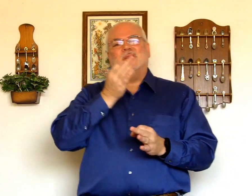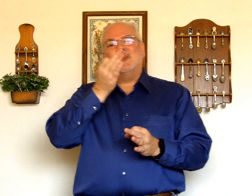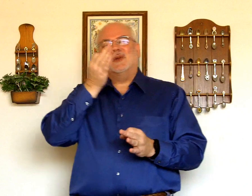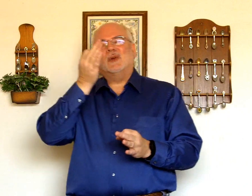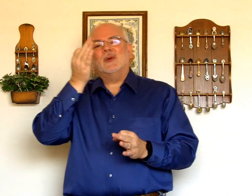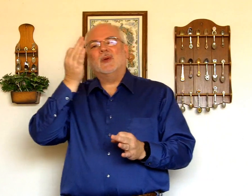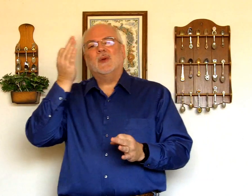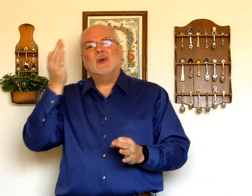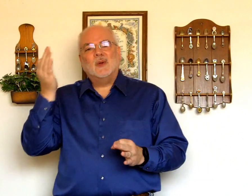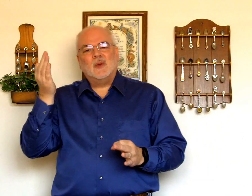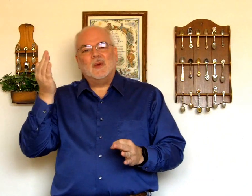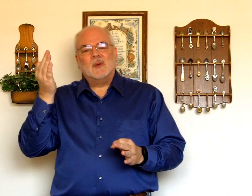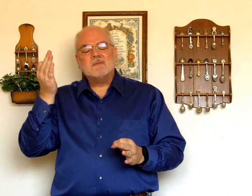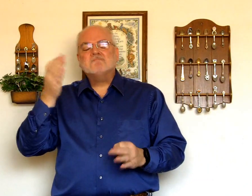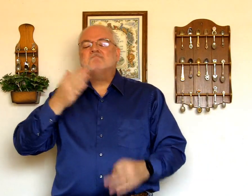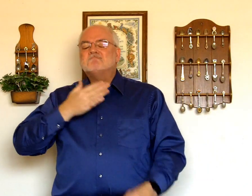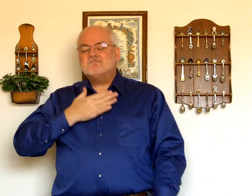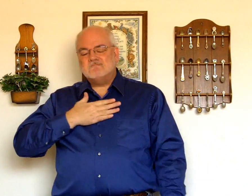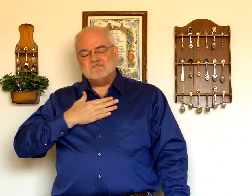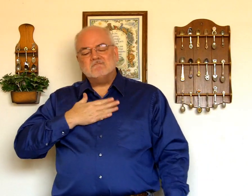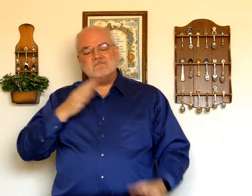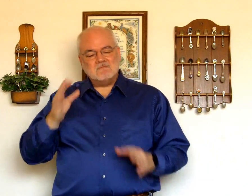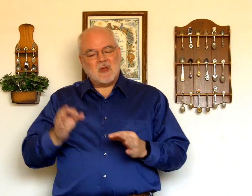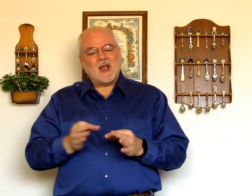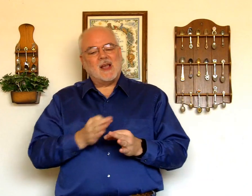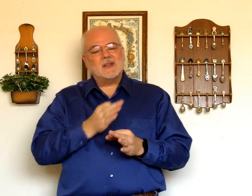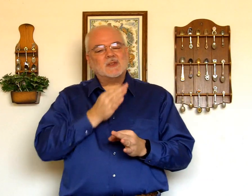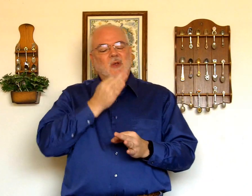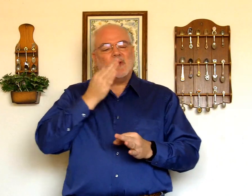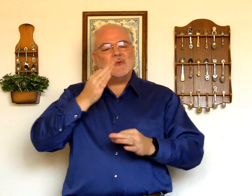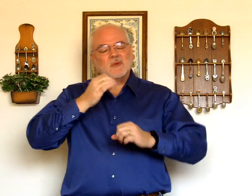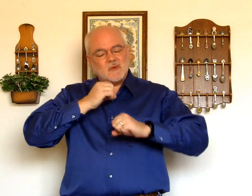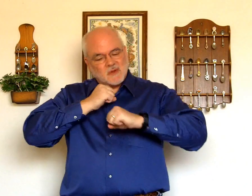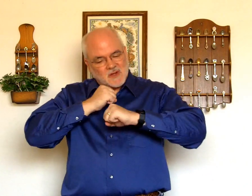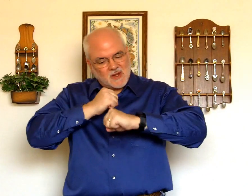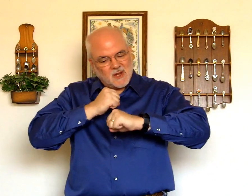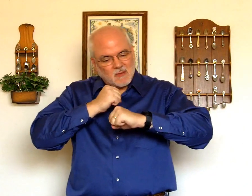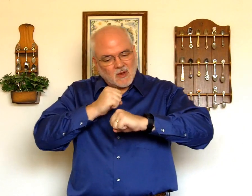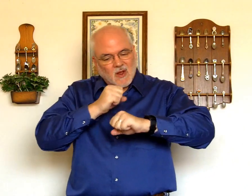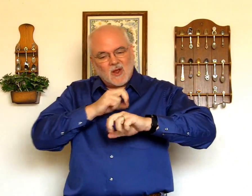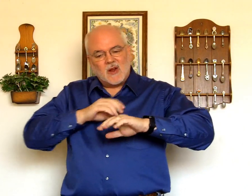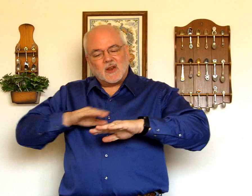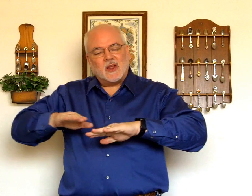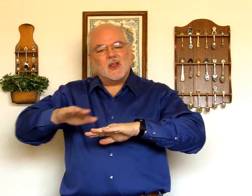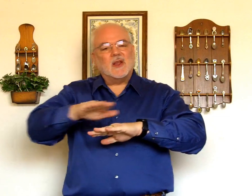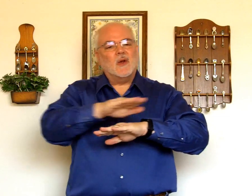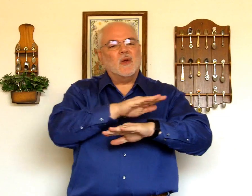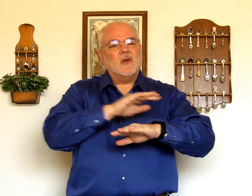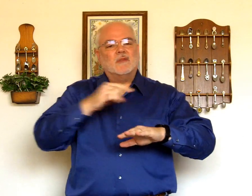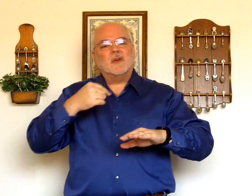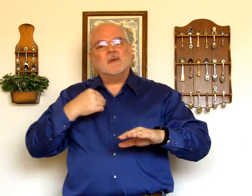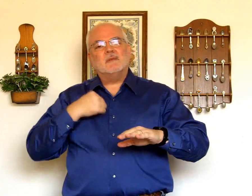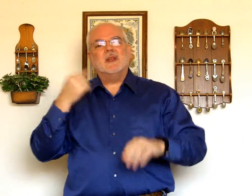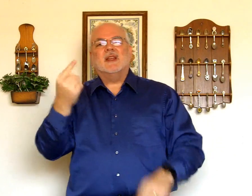my soul to keep guarding over me